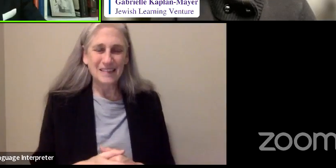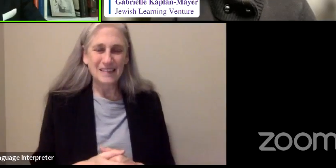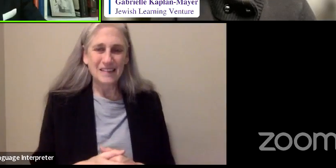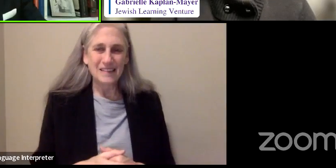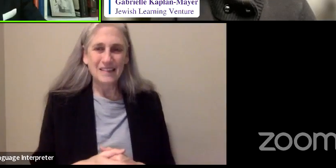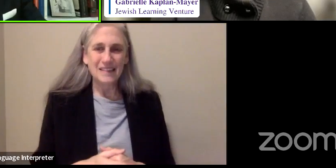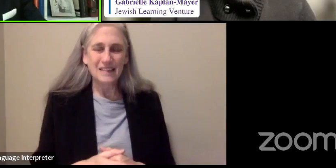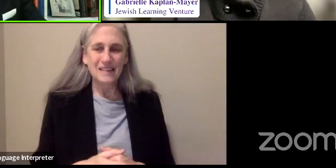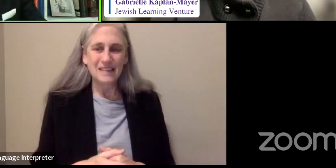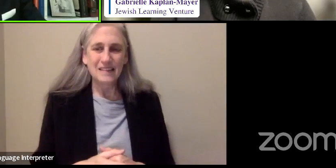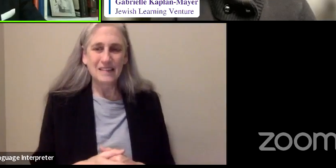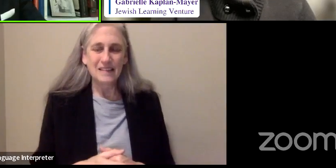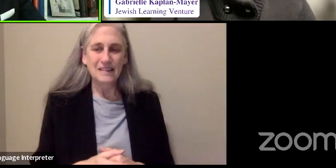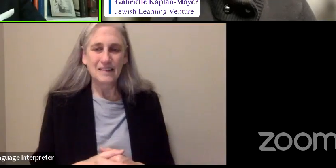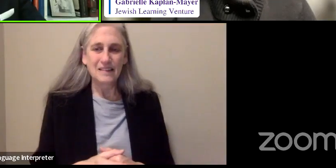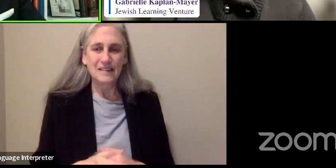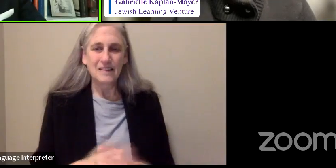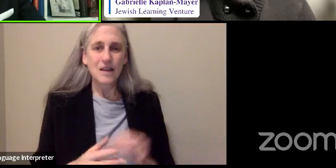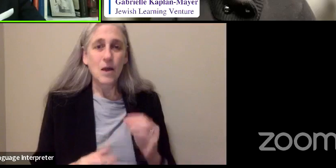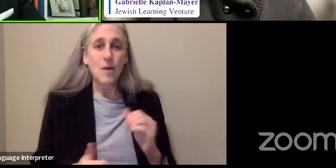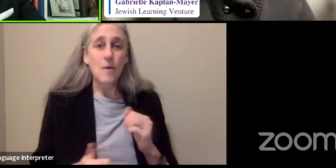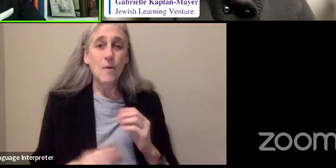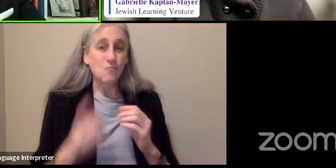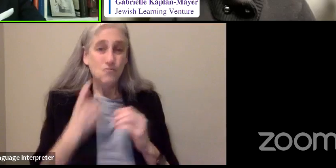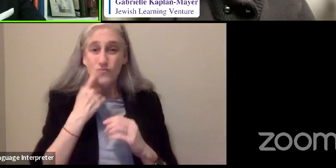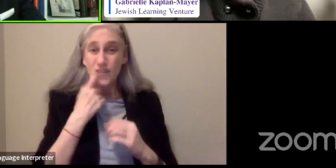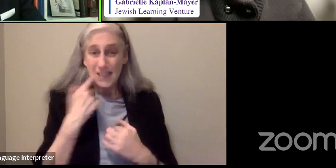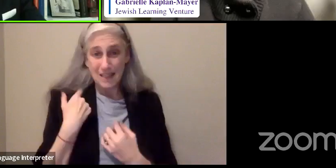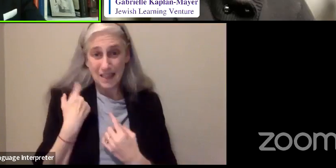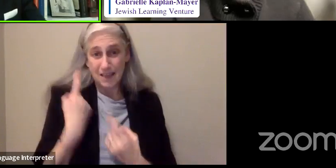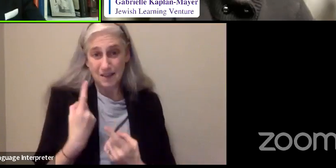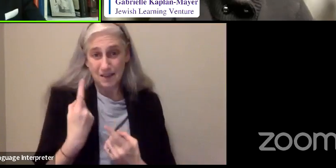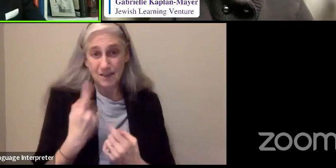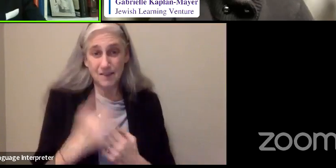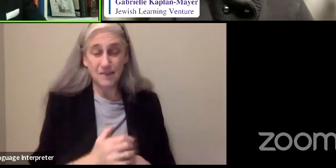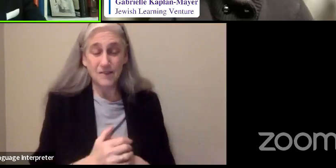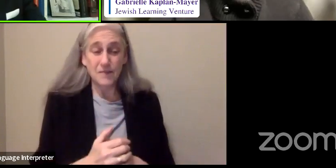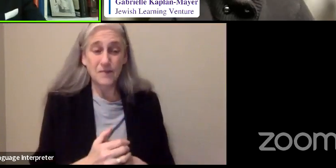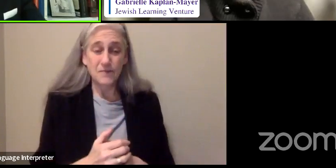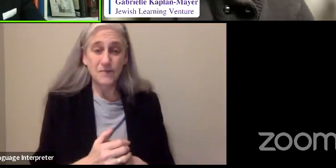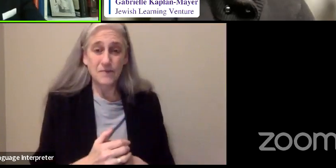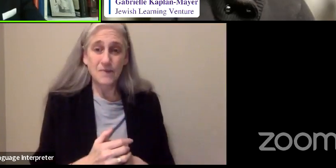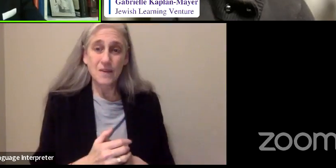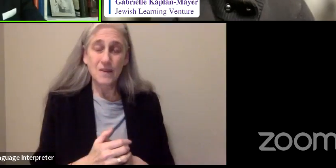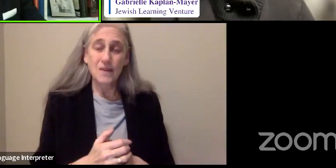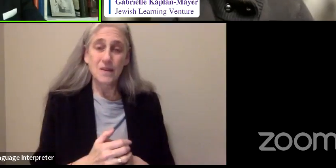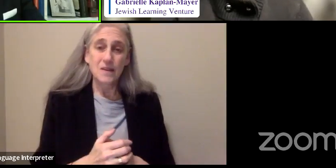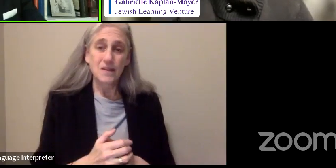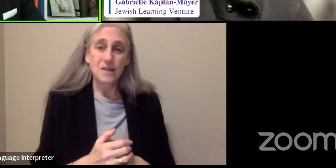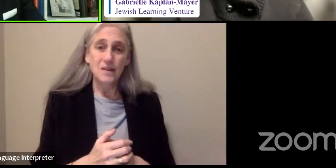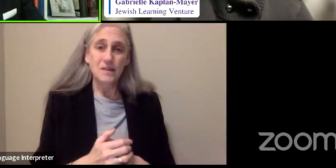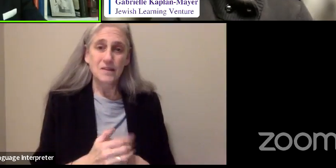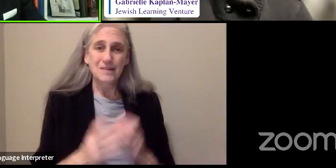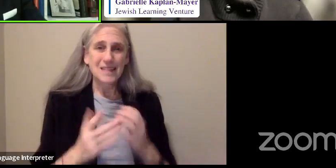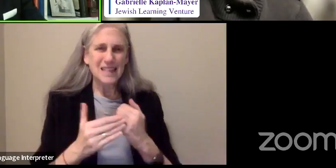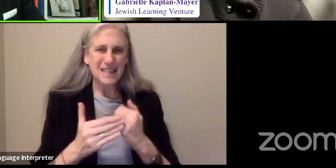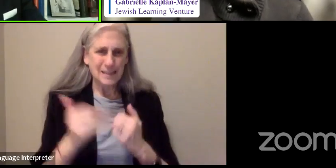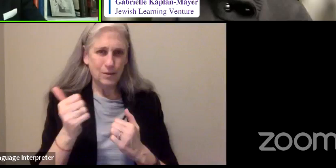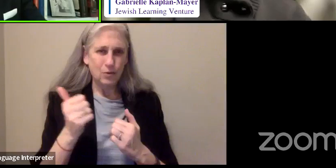And in more recent years, I find it much more convenient